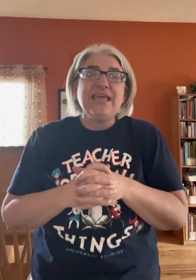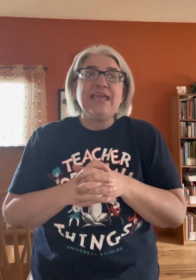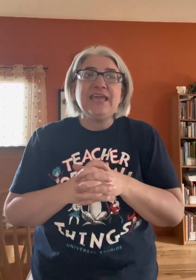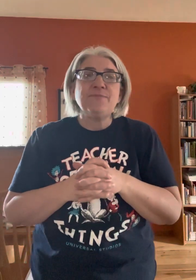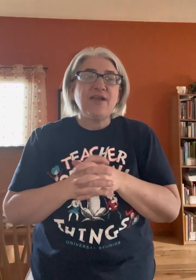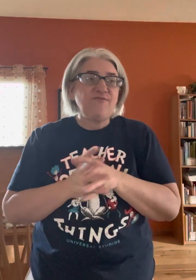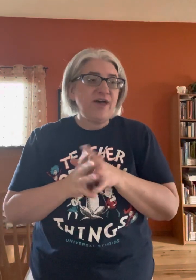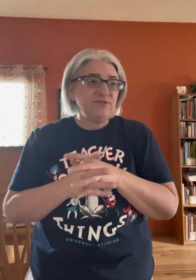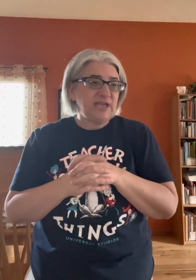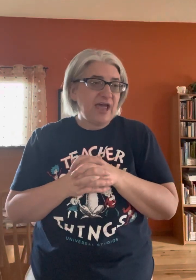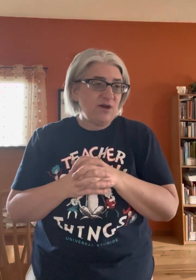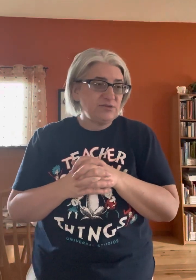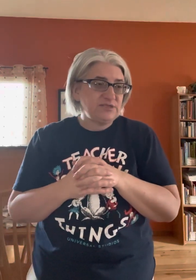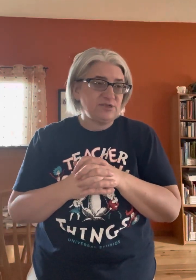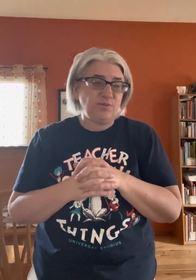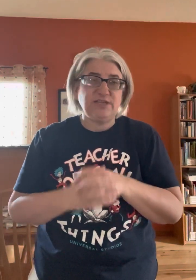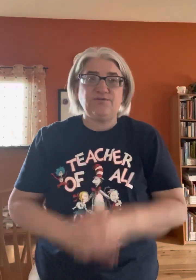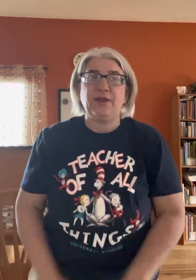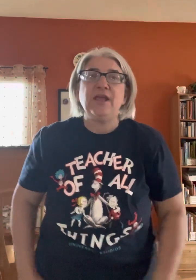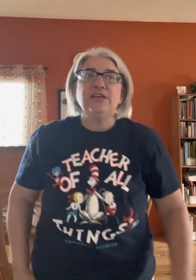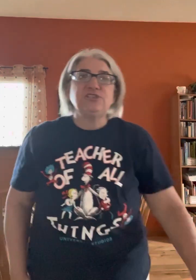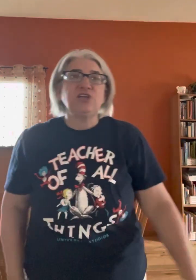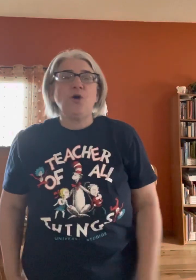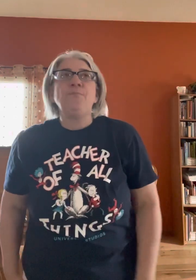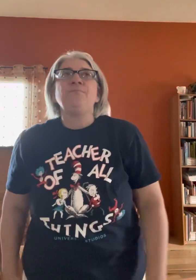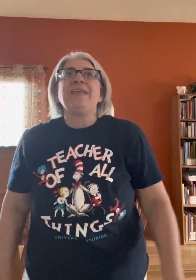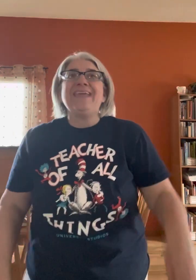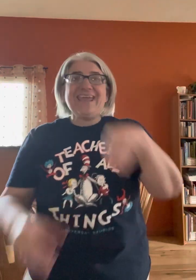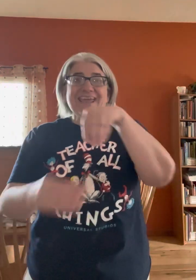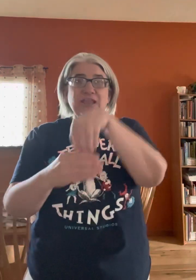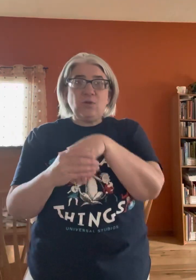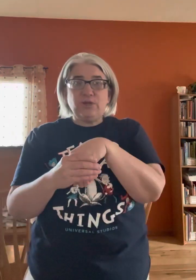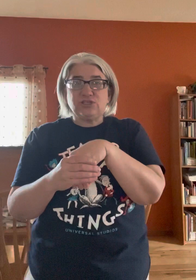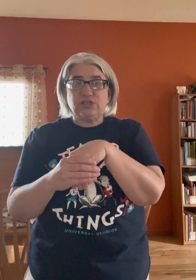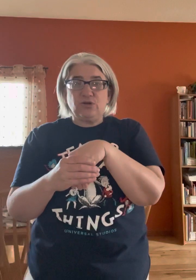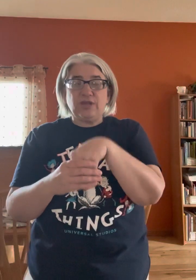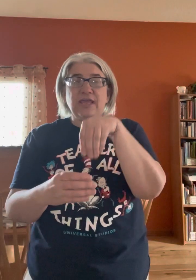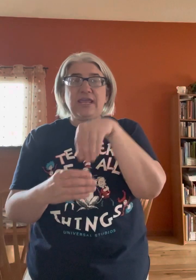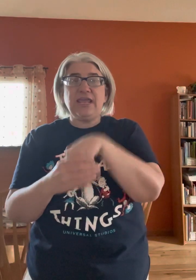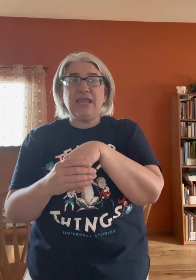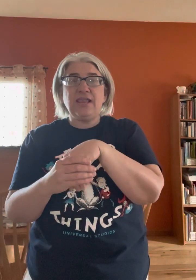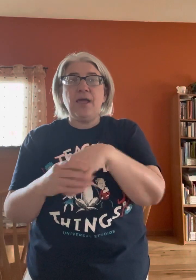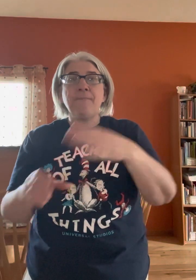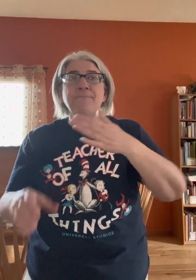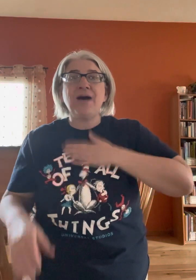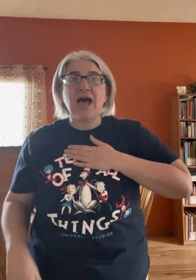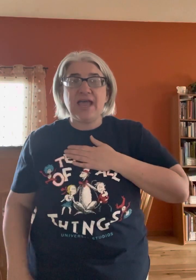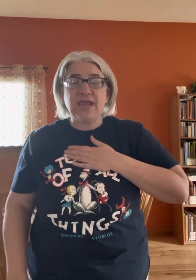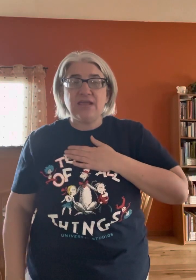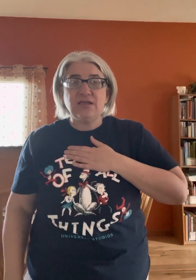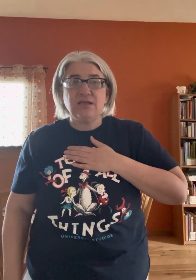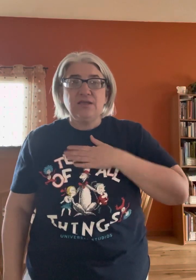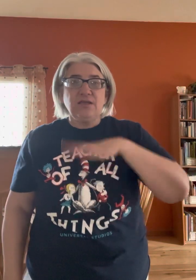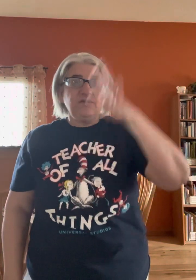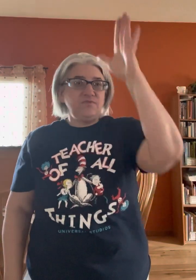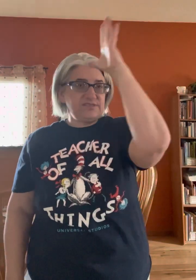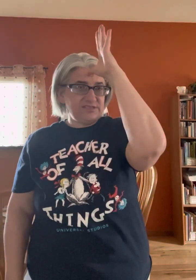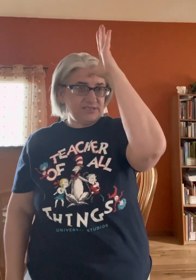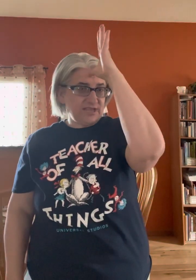in my father's house, there's a place for me. So, in, we just learned, in my, this is a sign